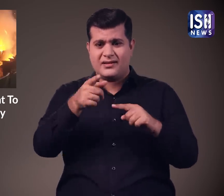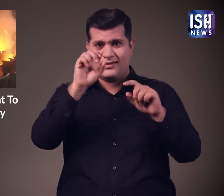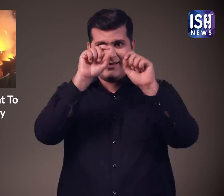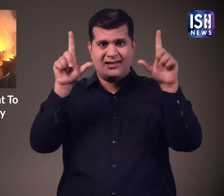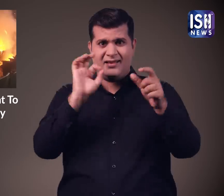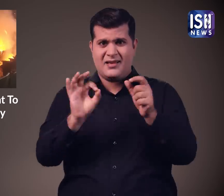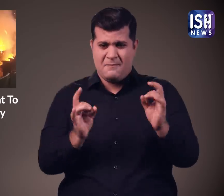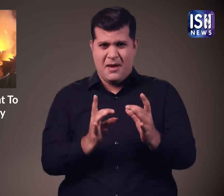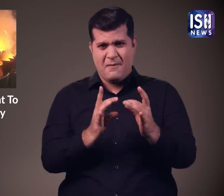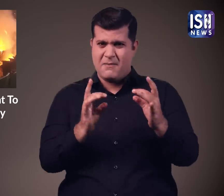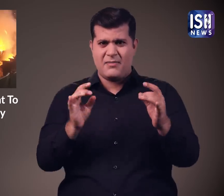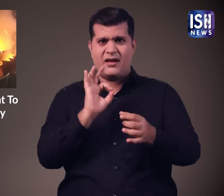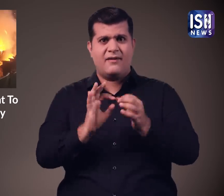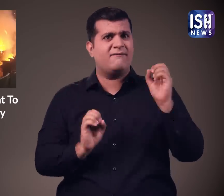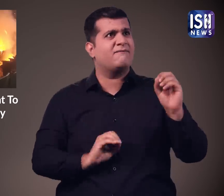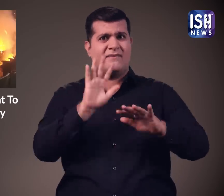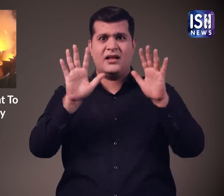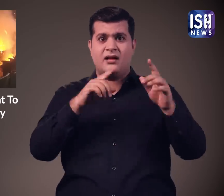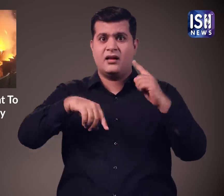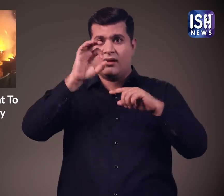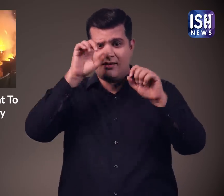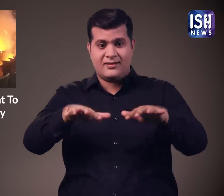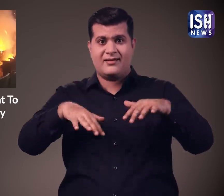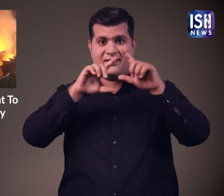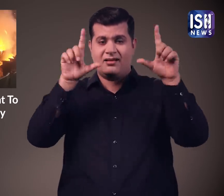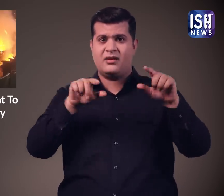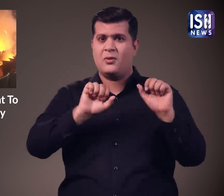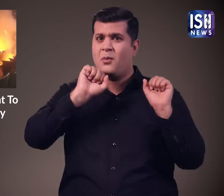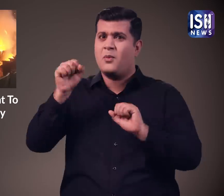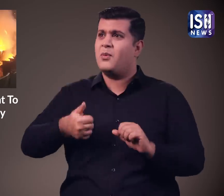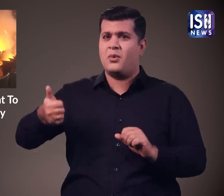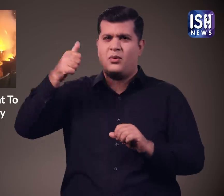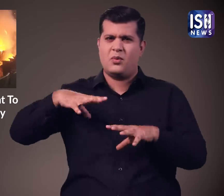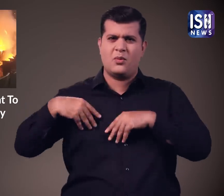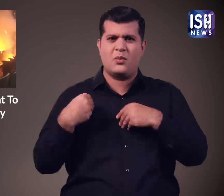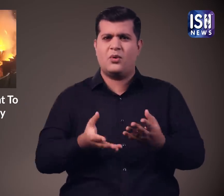A user wrote, such behaviour can't be tolerated. Who is going to pay for the property damage?